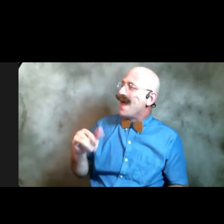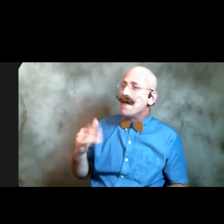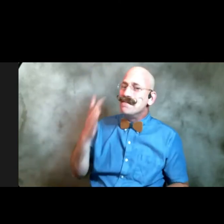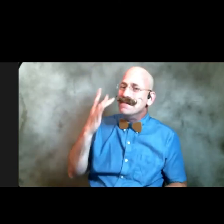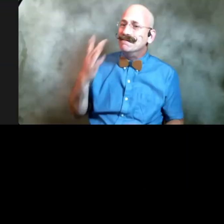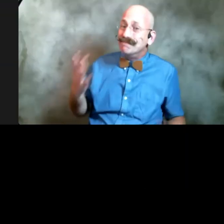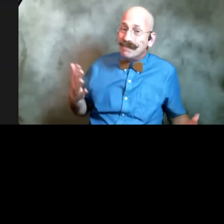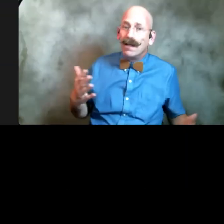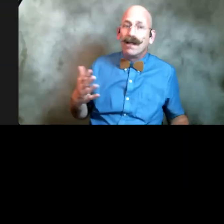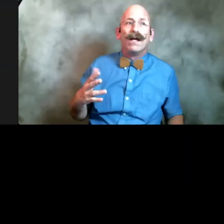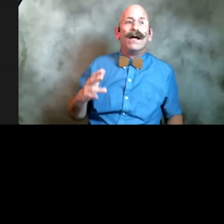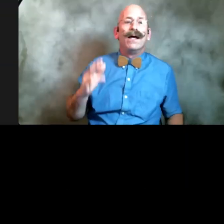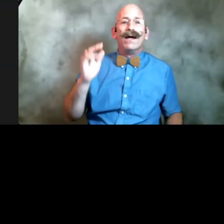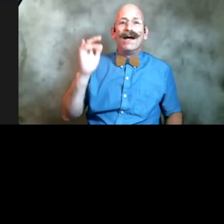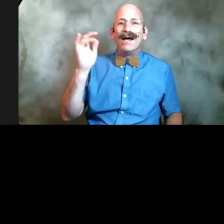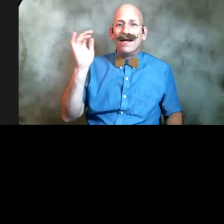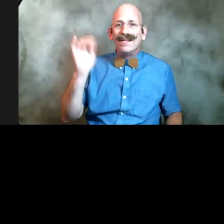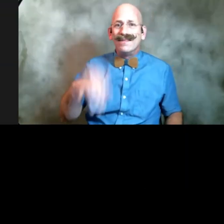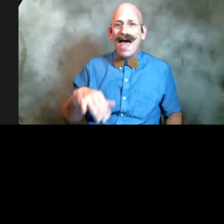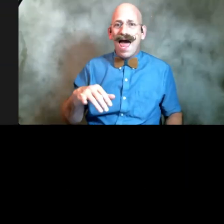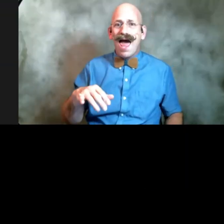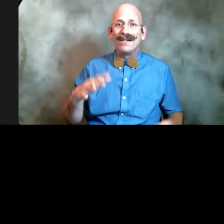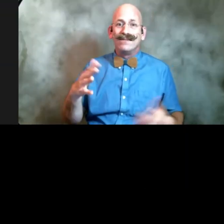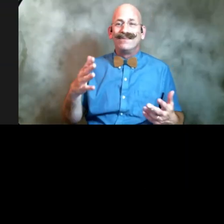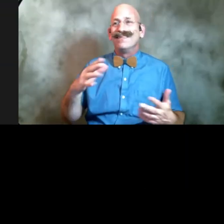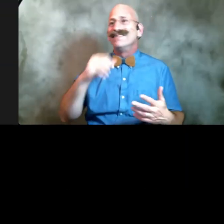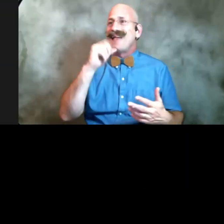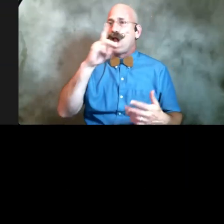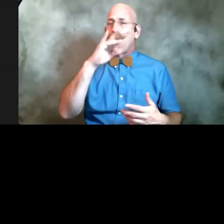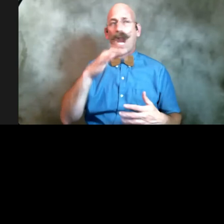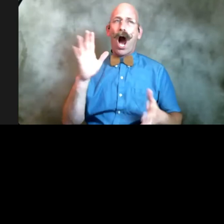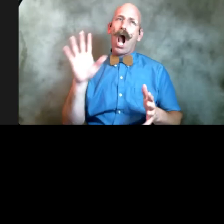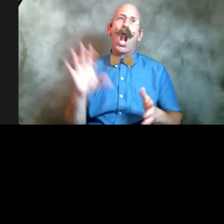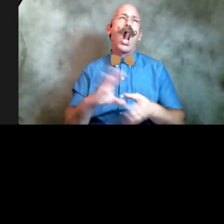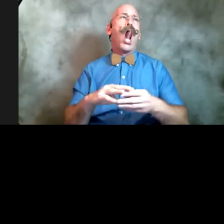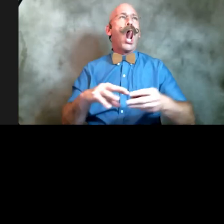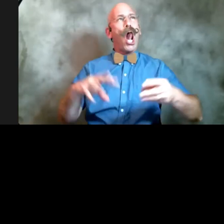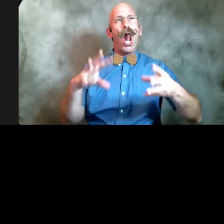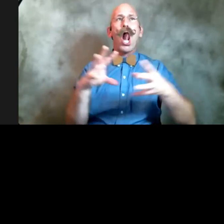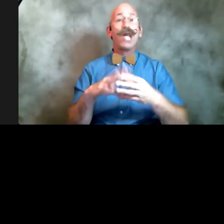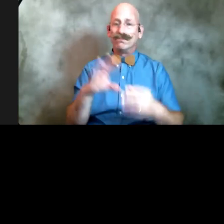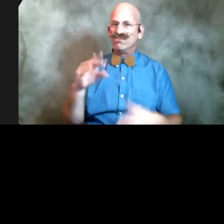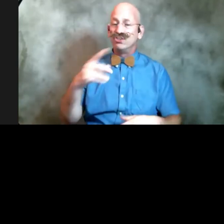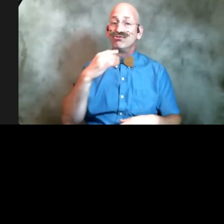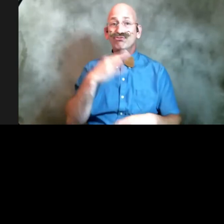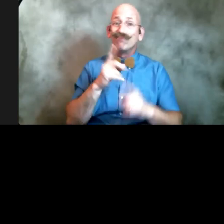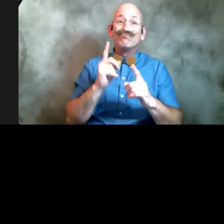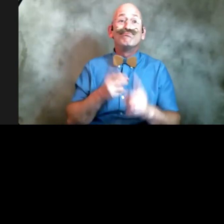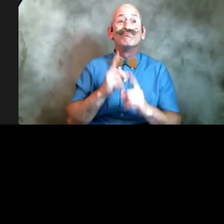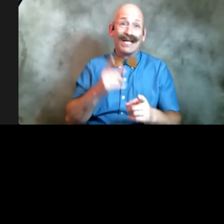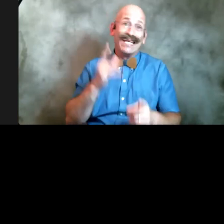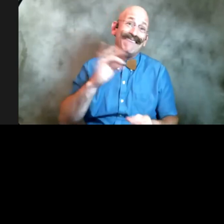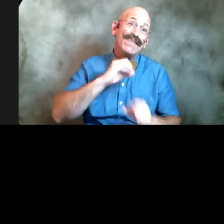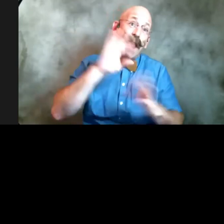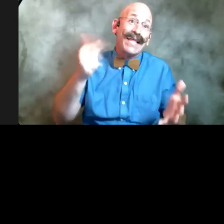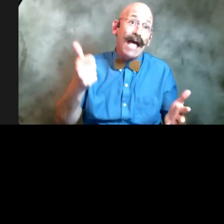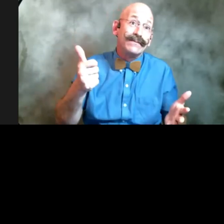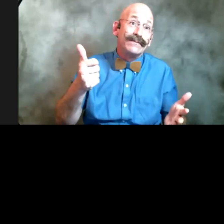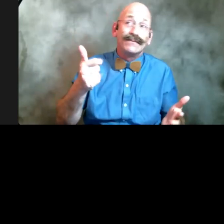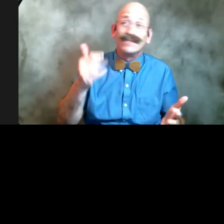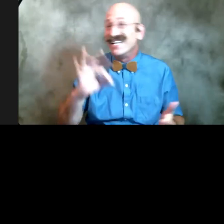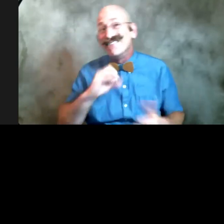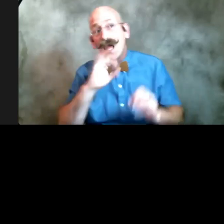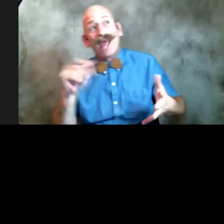bring down the idea that you're going to give us a pompous reading on it you know it's just it's just nothing else happened this happened uh